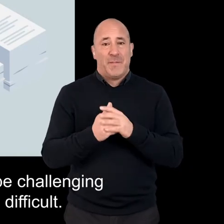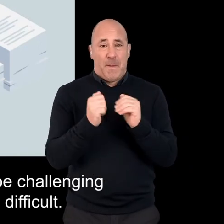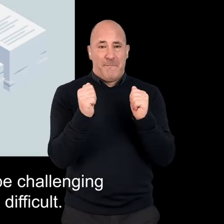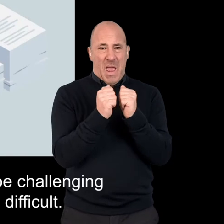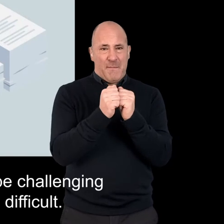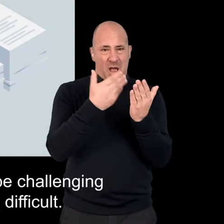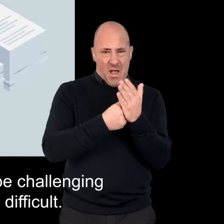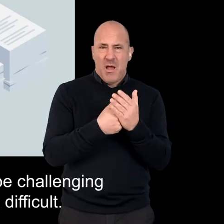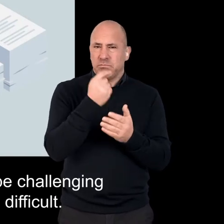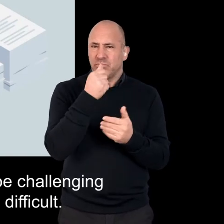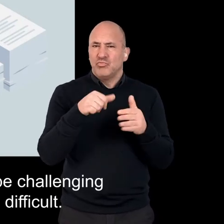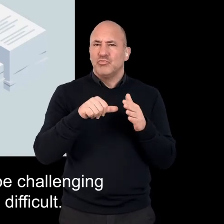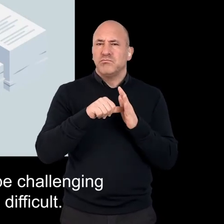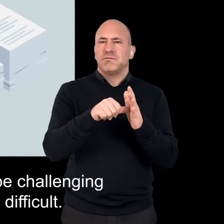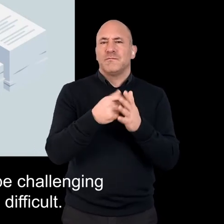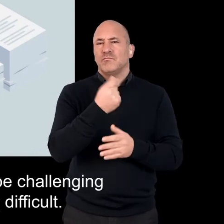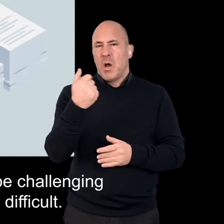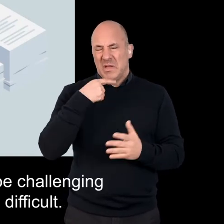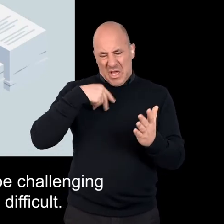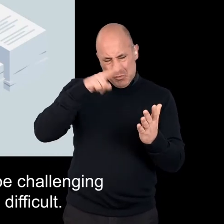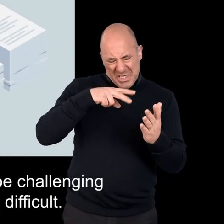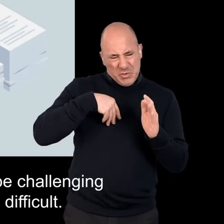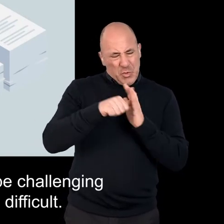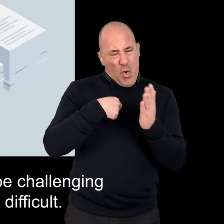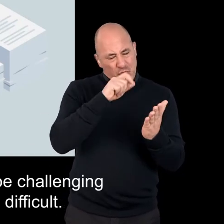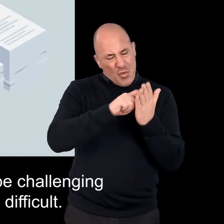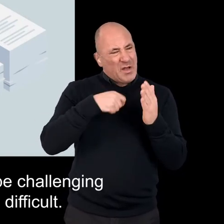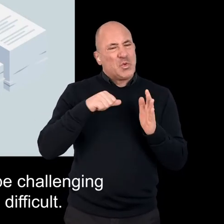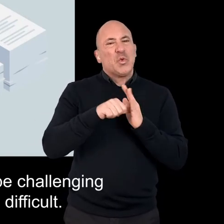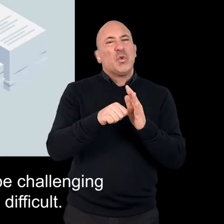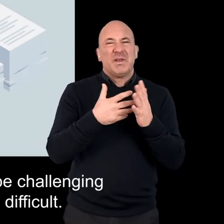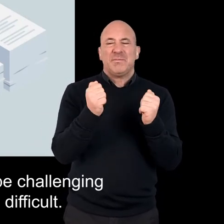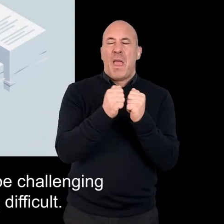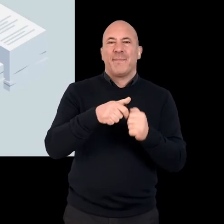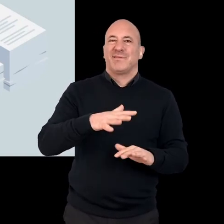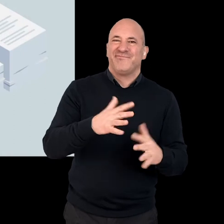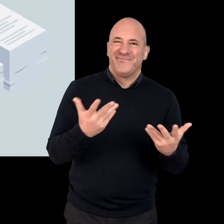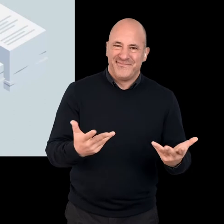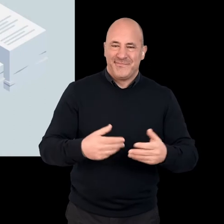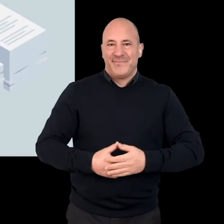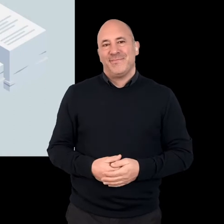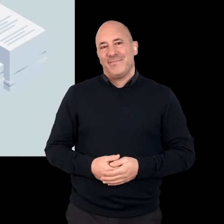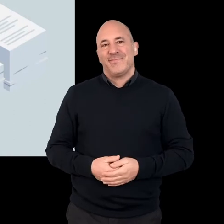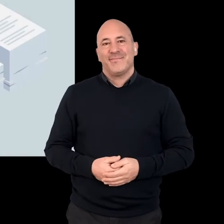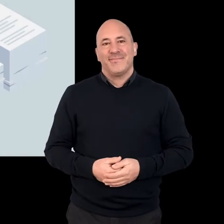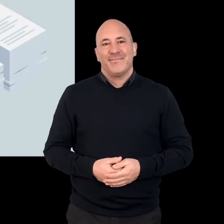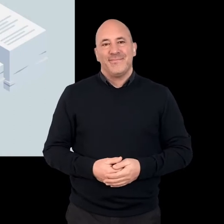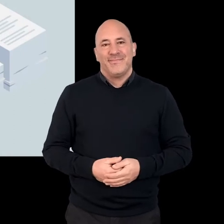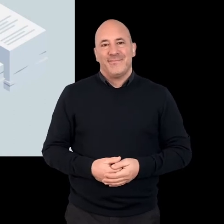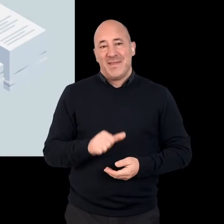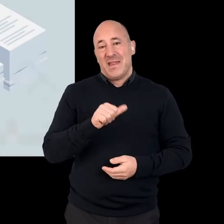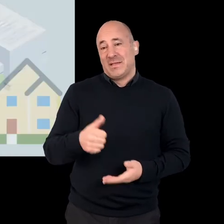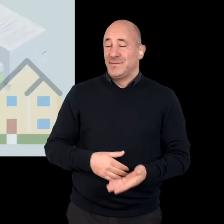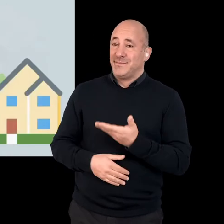Hardcopy documents might particularly be challenging for those who find reading or writing difficult. Next slide, please.